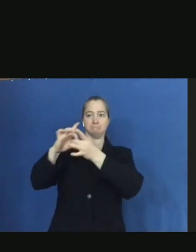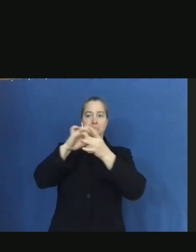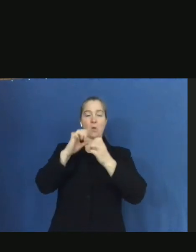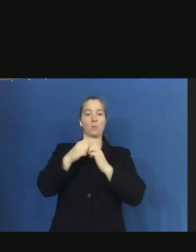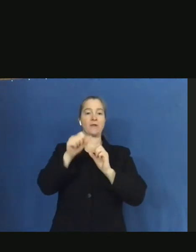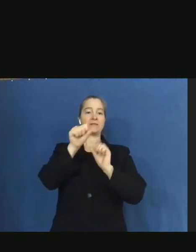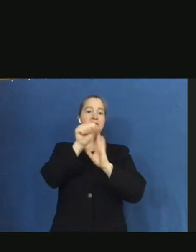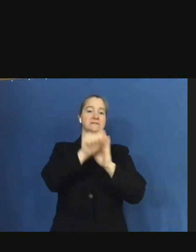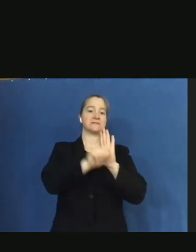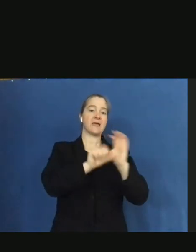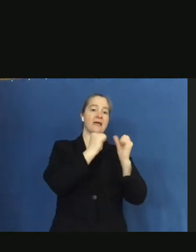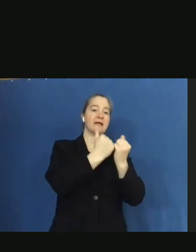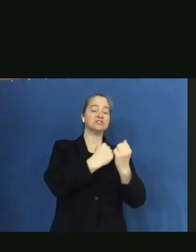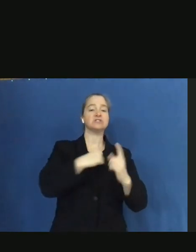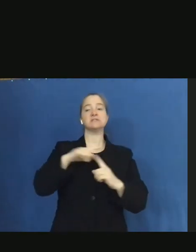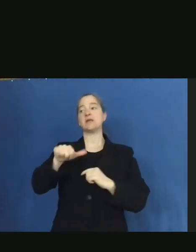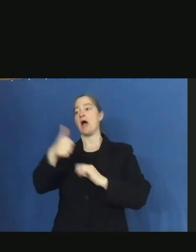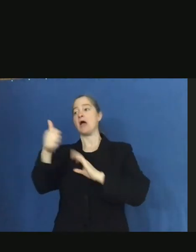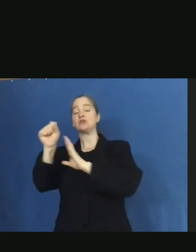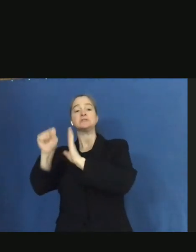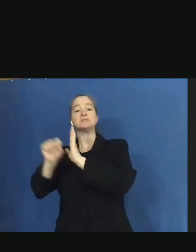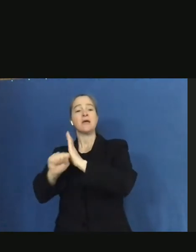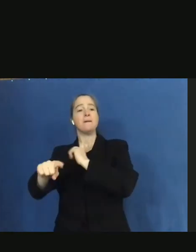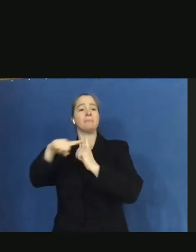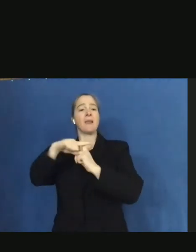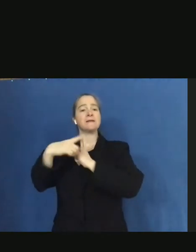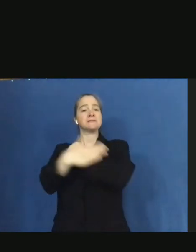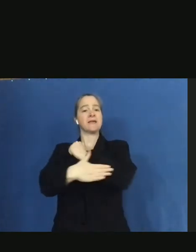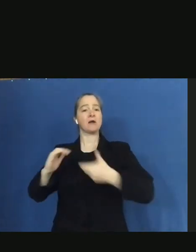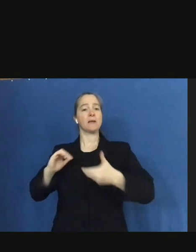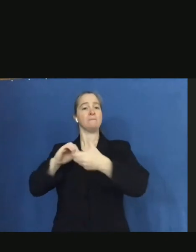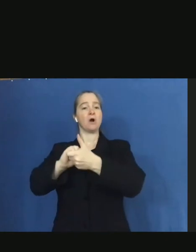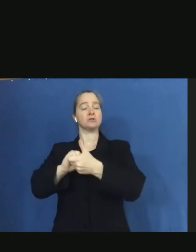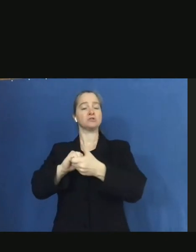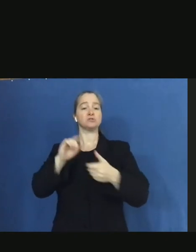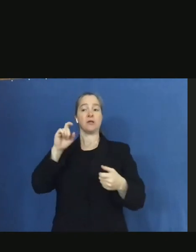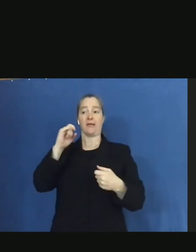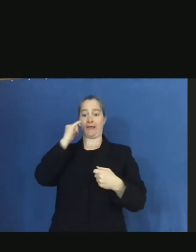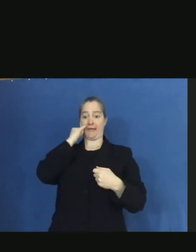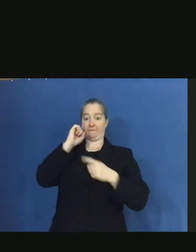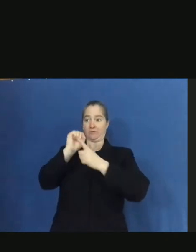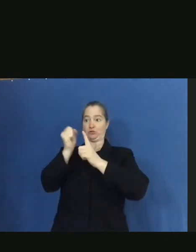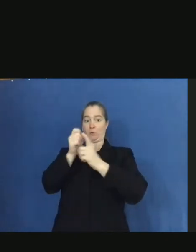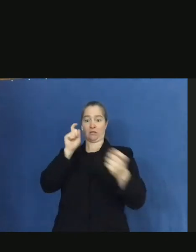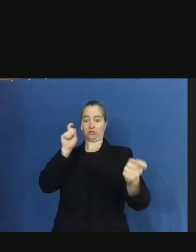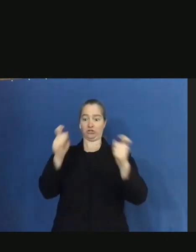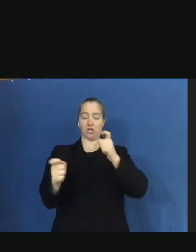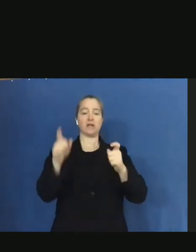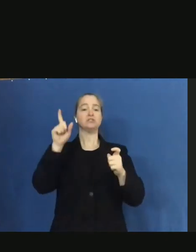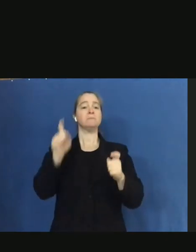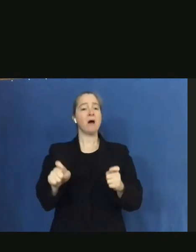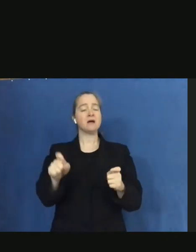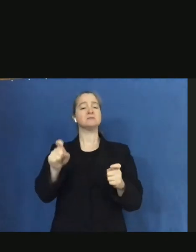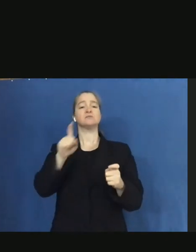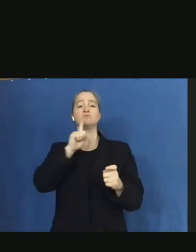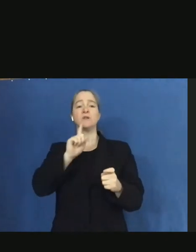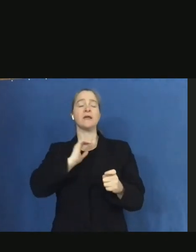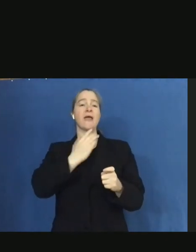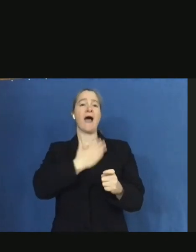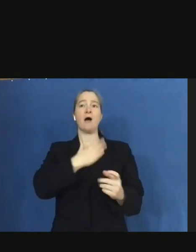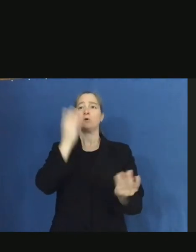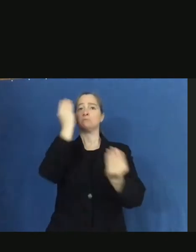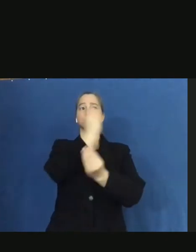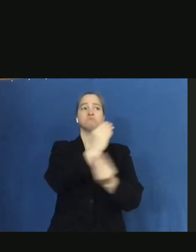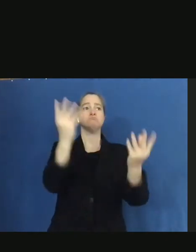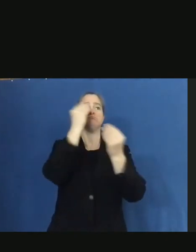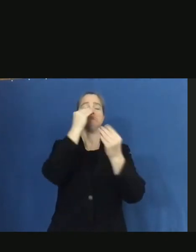and our county partners to address any impacts, adjust travel restrictions as conditions change, and respond to any incidents that occur. We